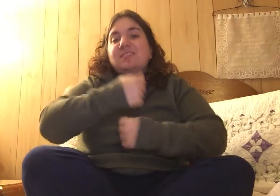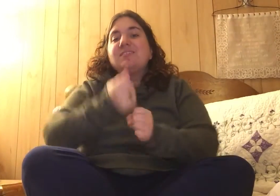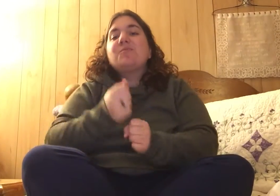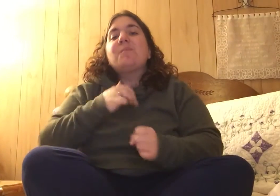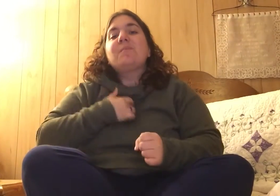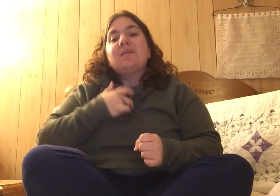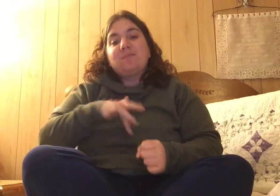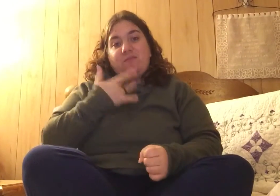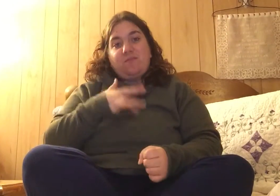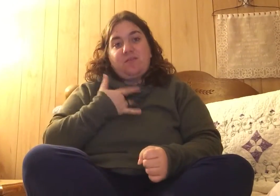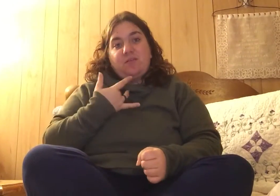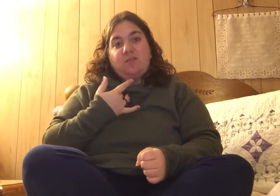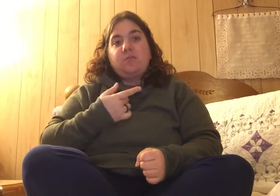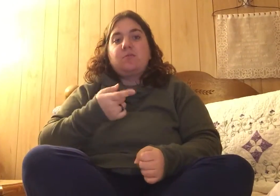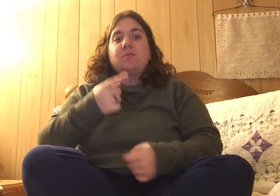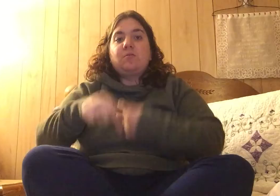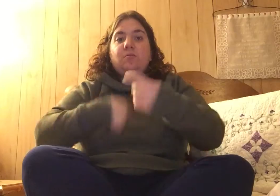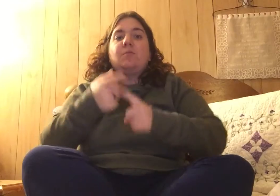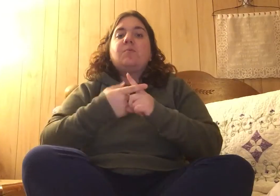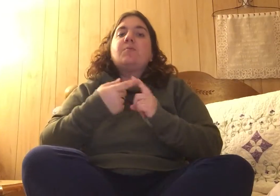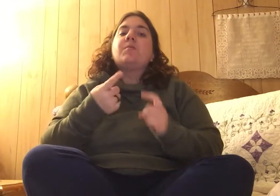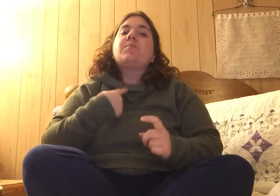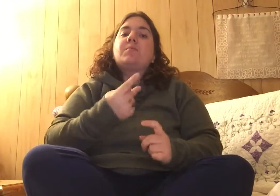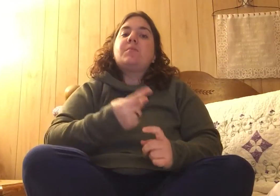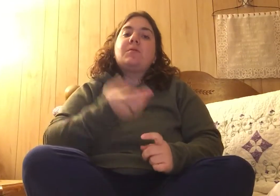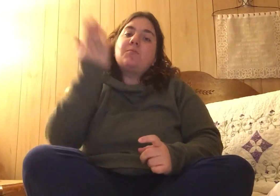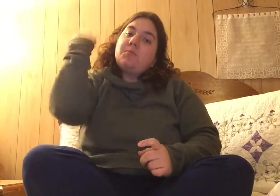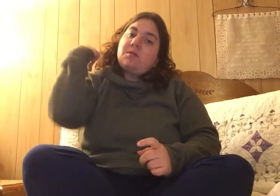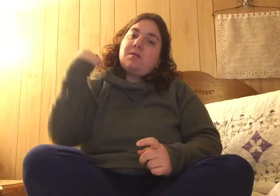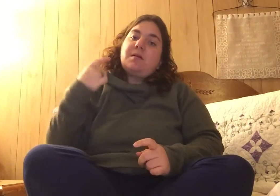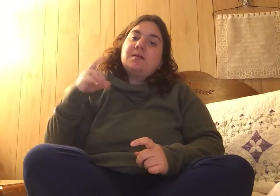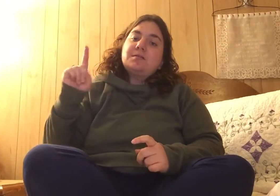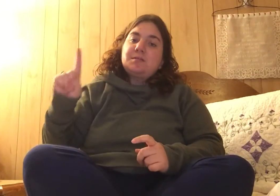you made me feel when we were 18.